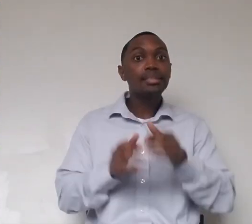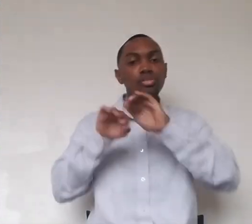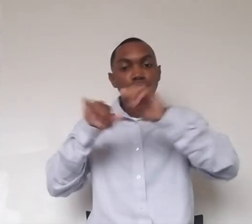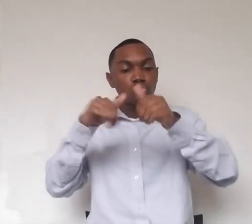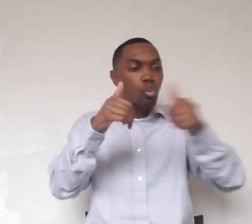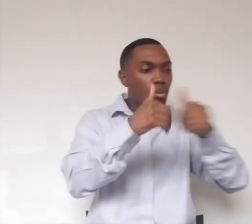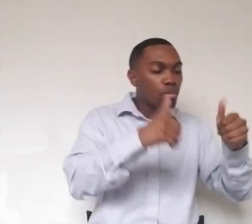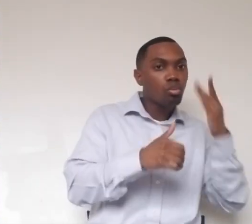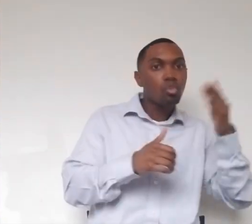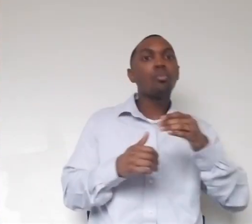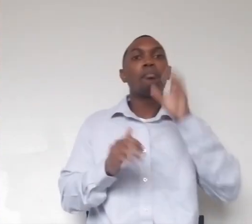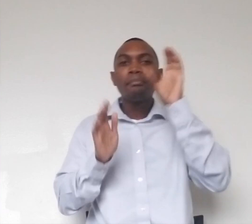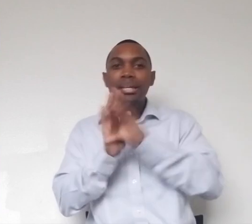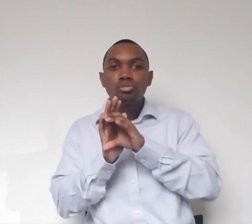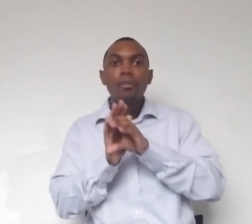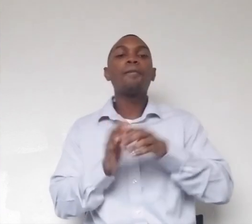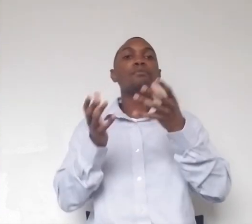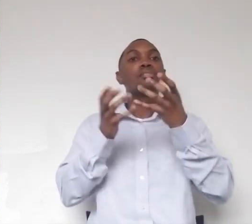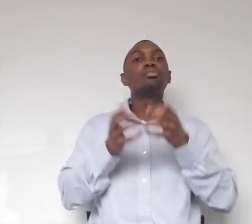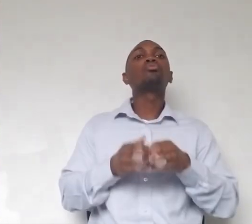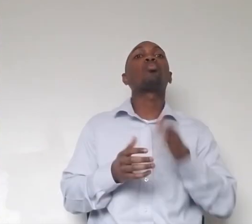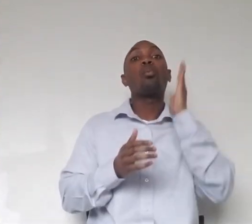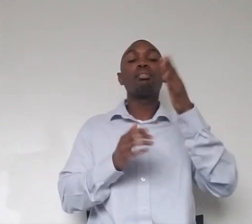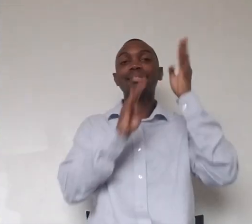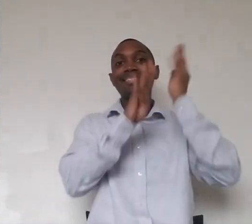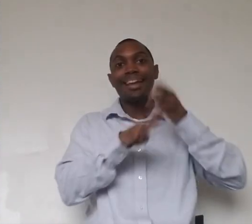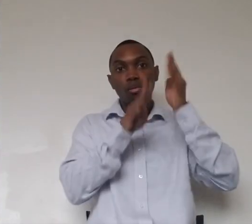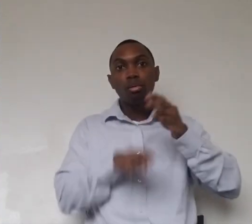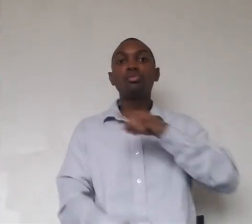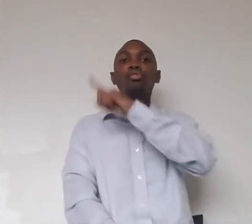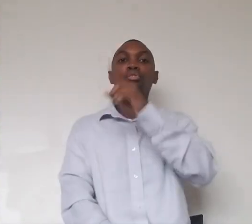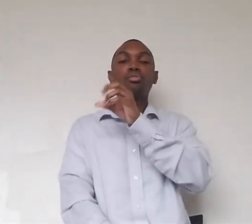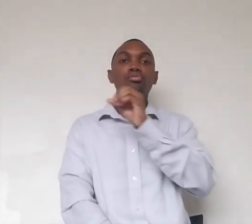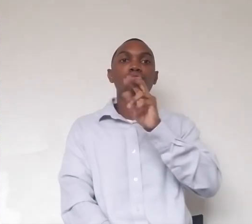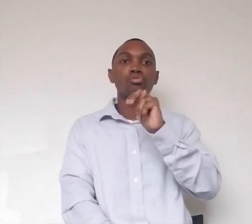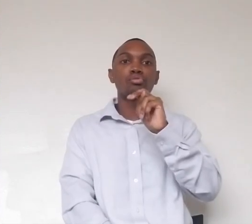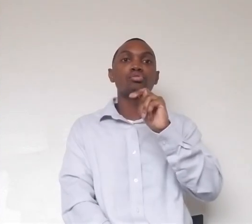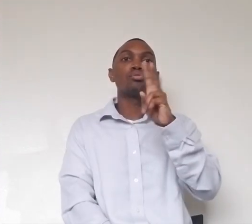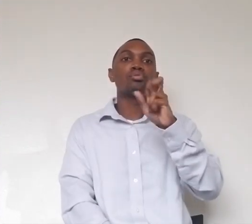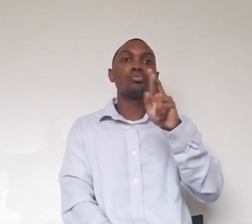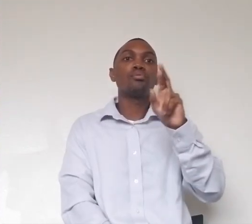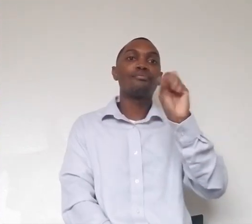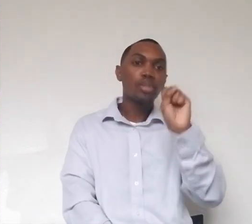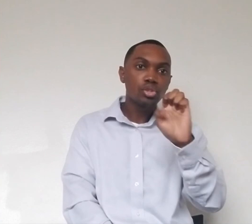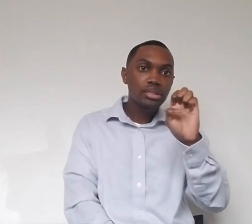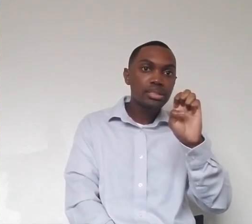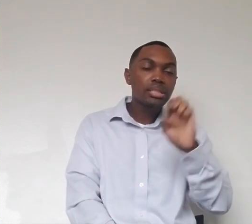app. That's spelled Z-O-O-N-I-V-E-R-S-E, Zooniverse. And then once you have that